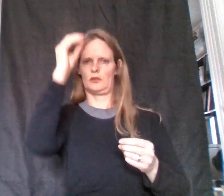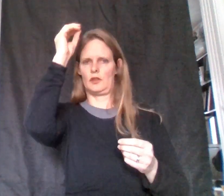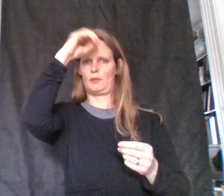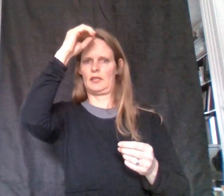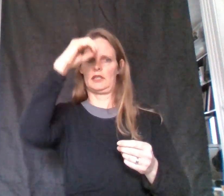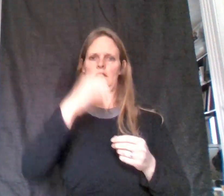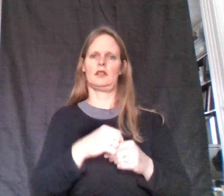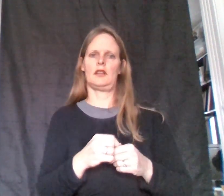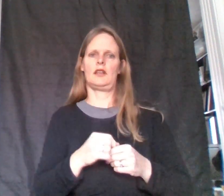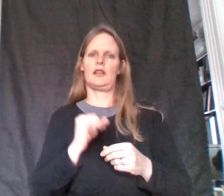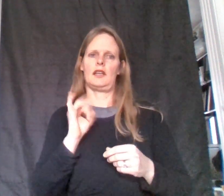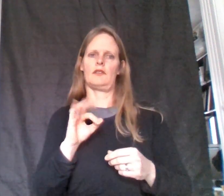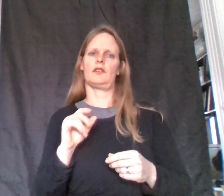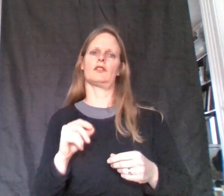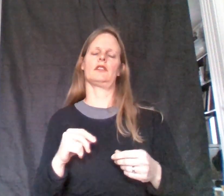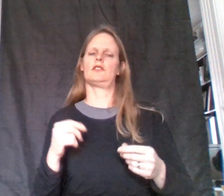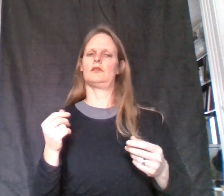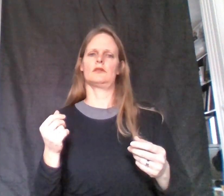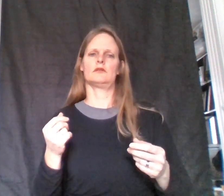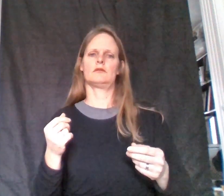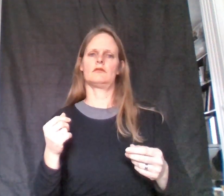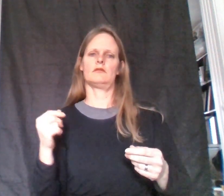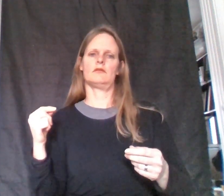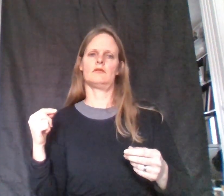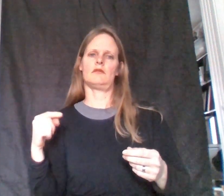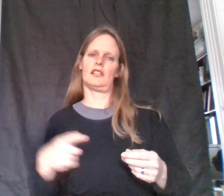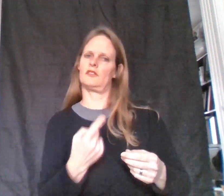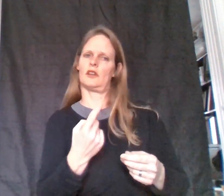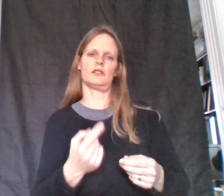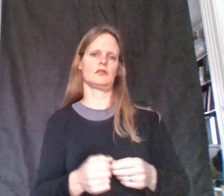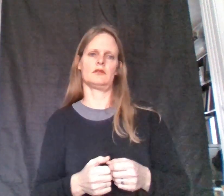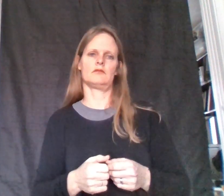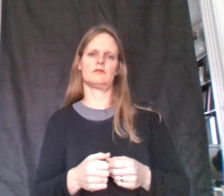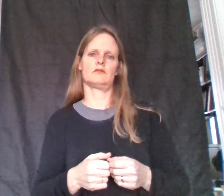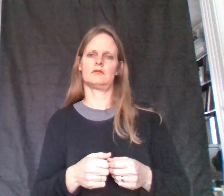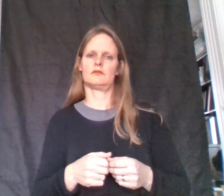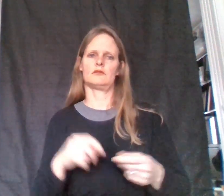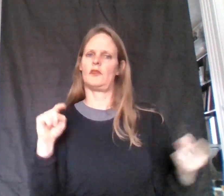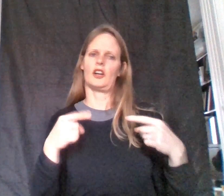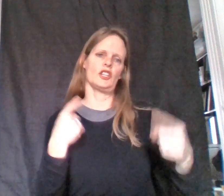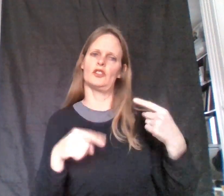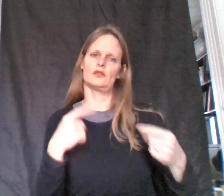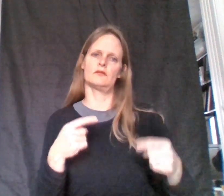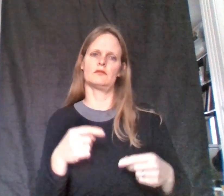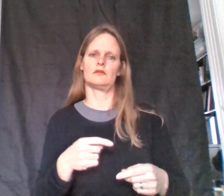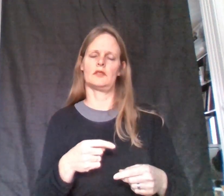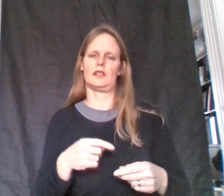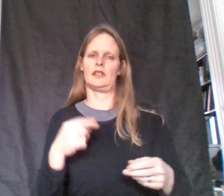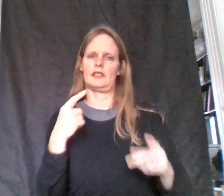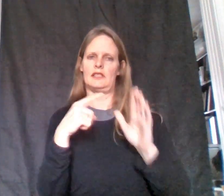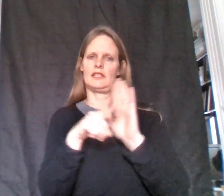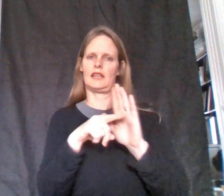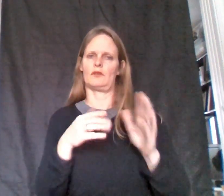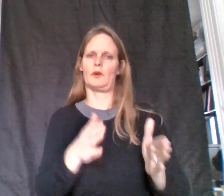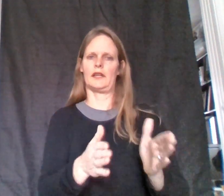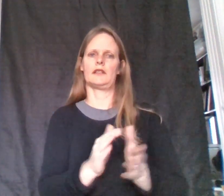opinion if you're going to insult, argue in a negative way.